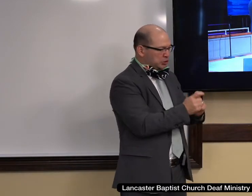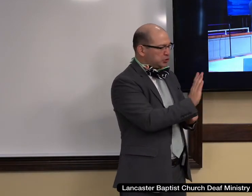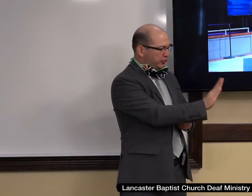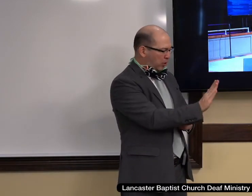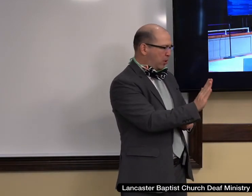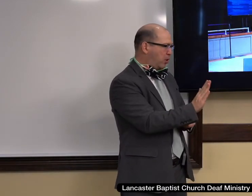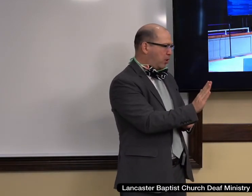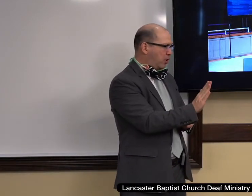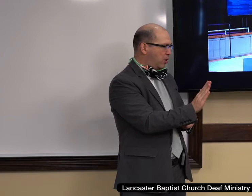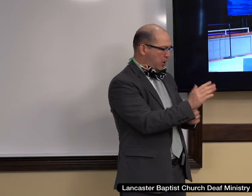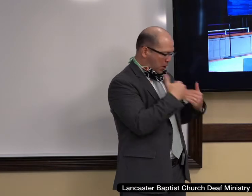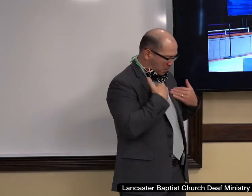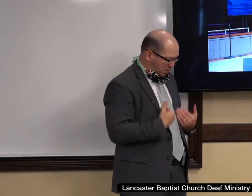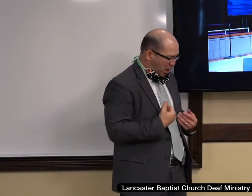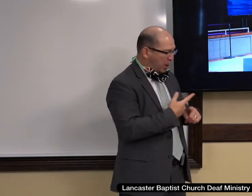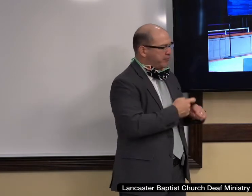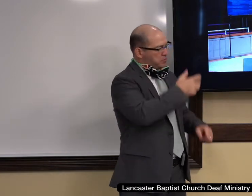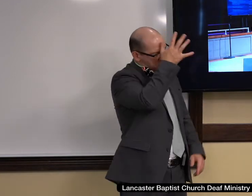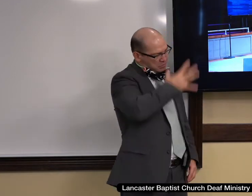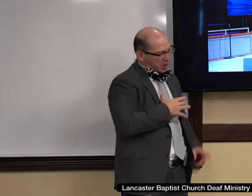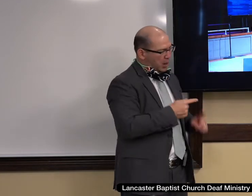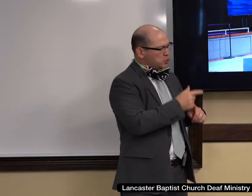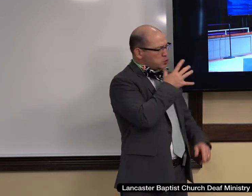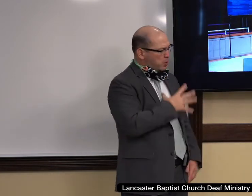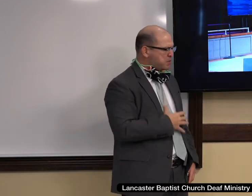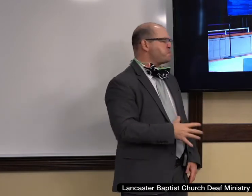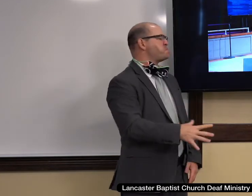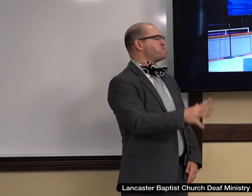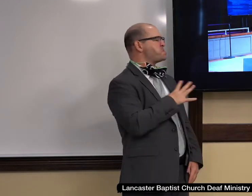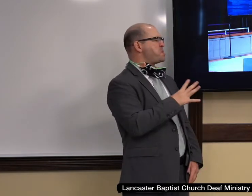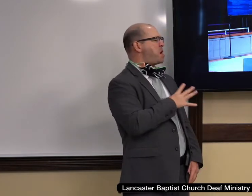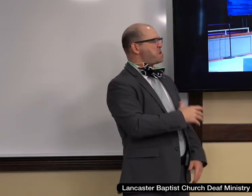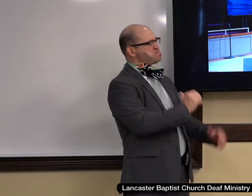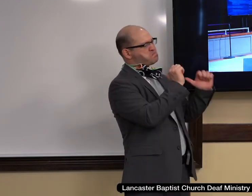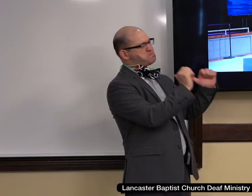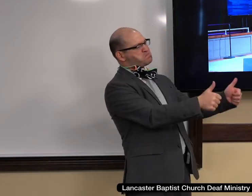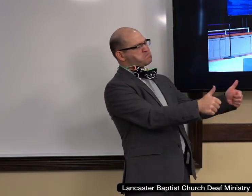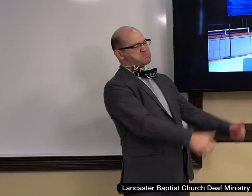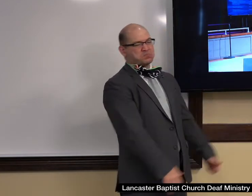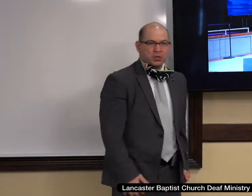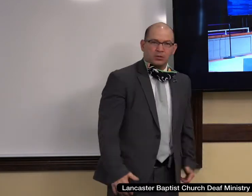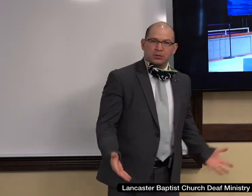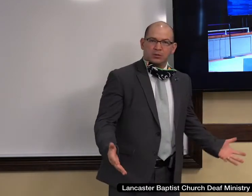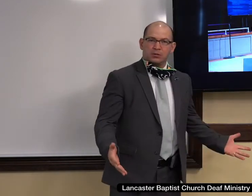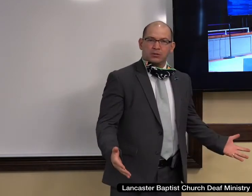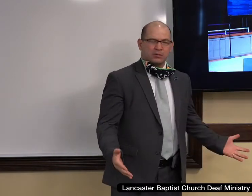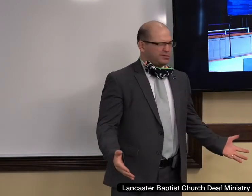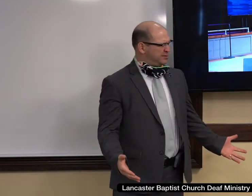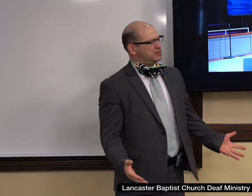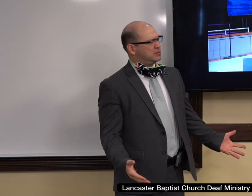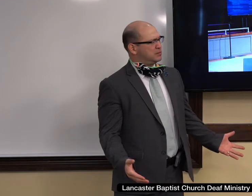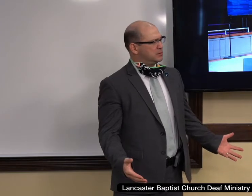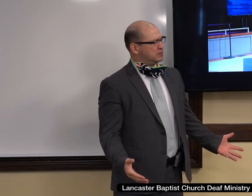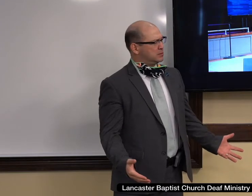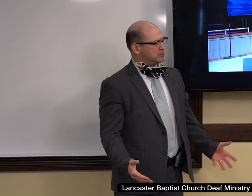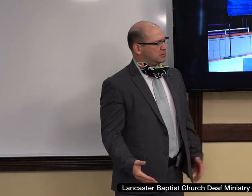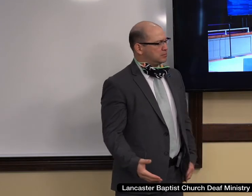if I want to terminate the life that's within me, if I want to do whatever. Imagine if relativism truly took complete control